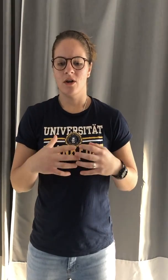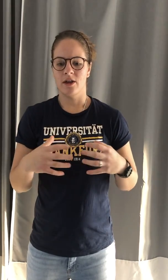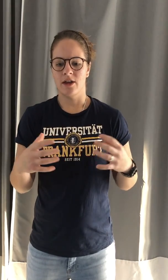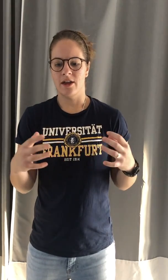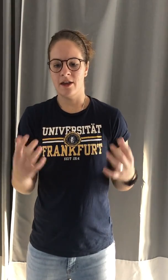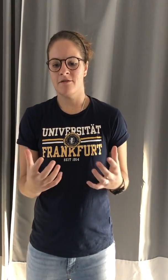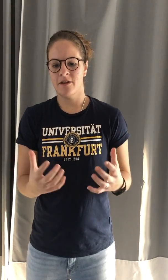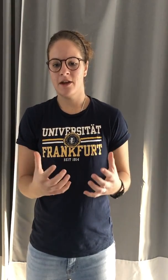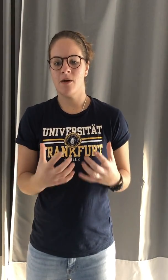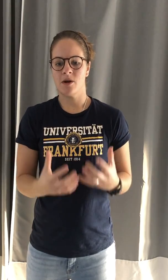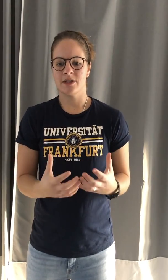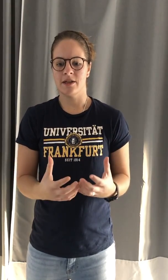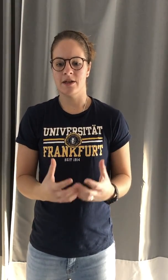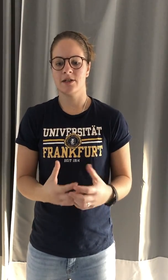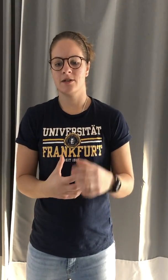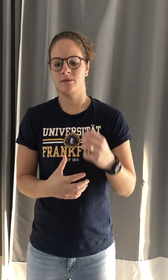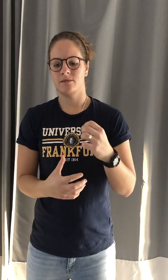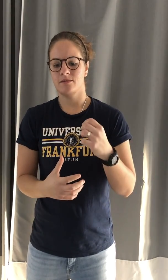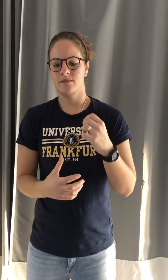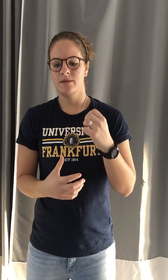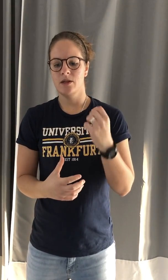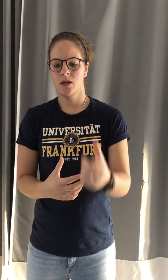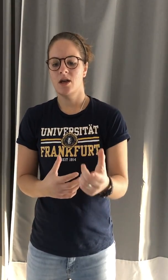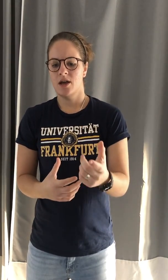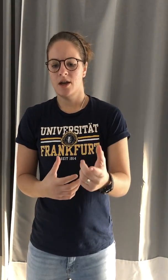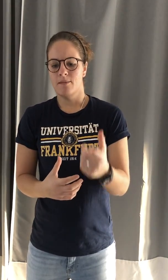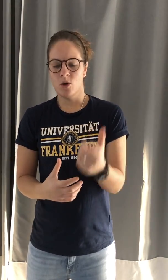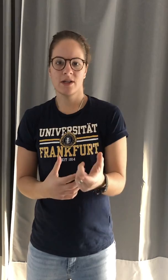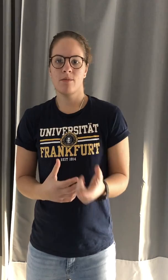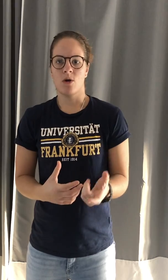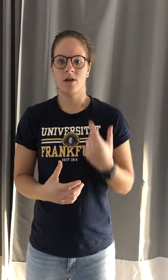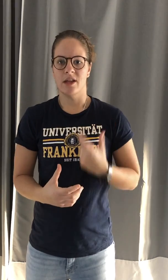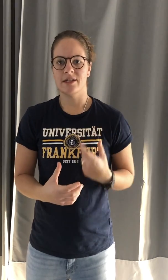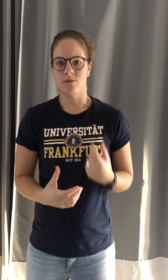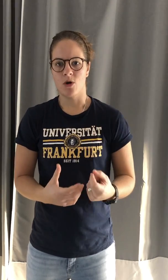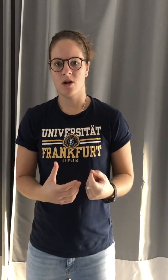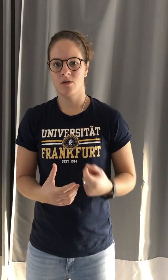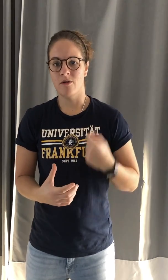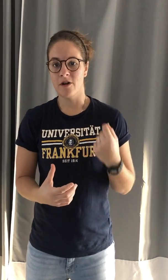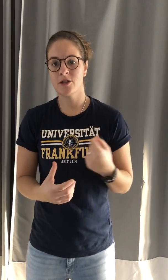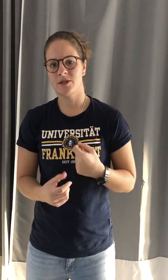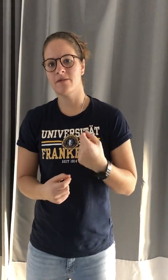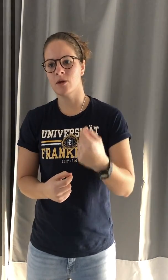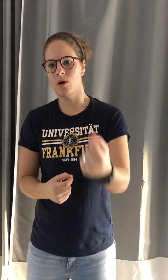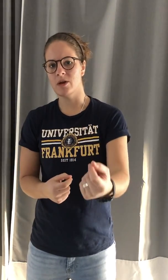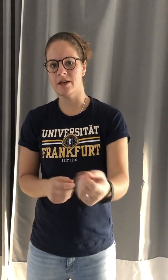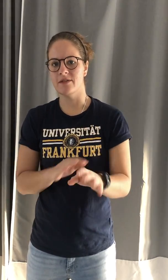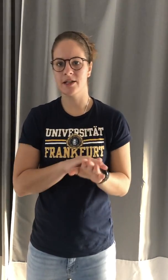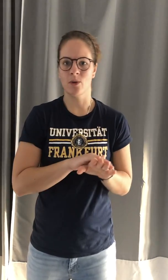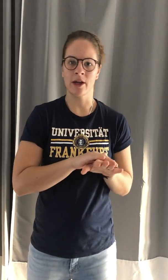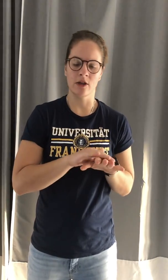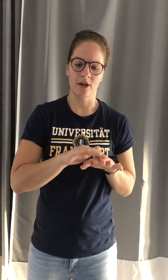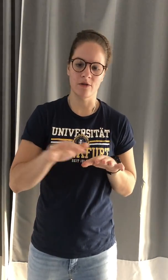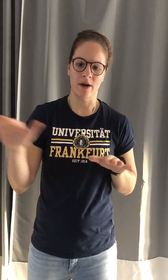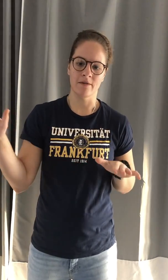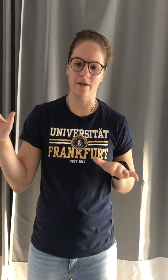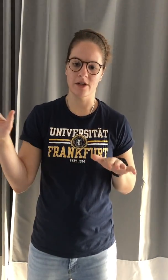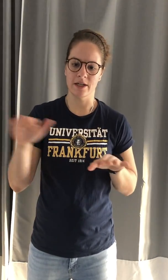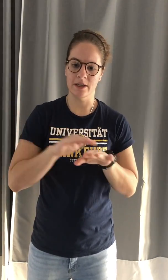So if nothing, I want to say this, more is not more, less is more. We're very specific in what we give. That's why if you have ever seen a